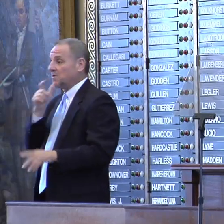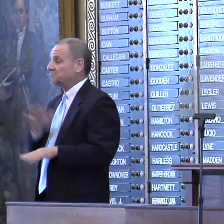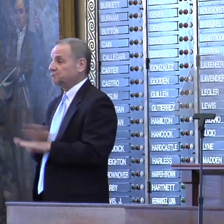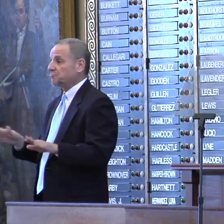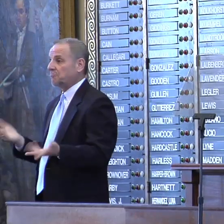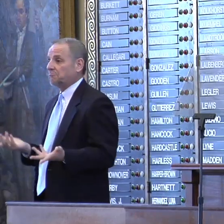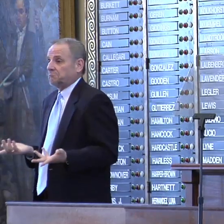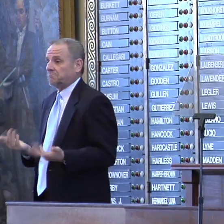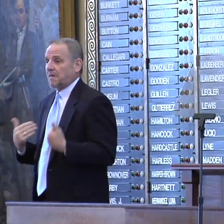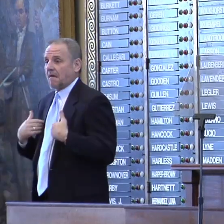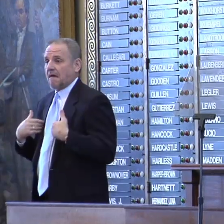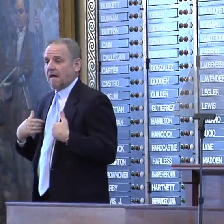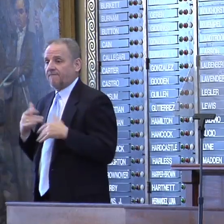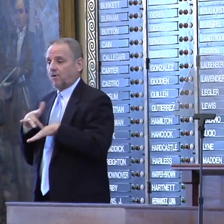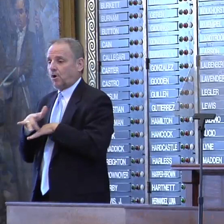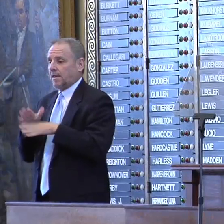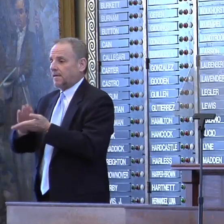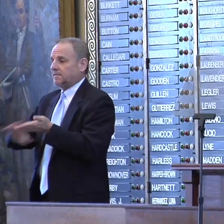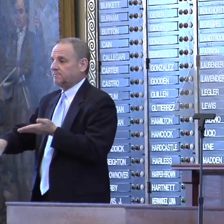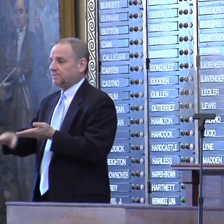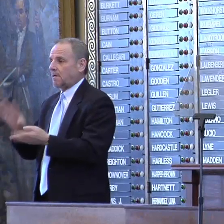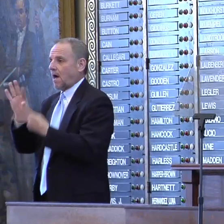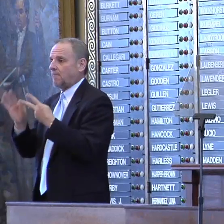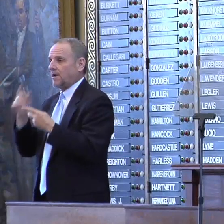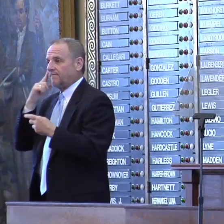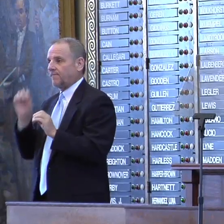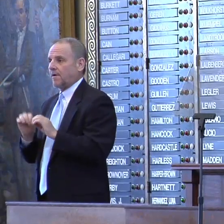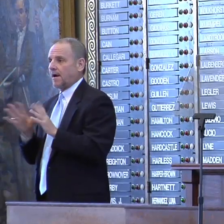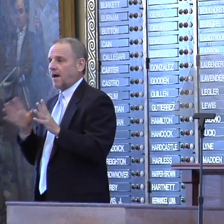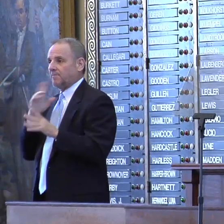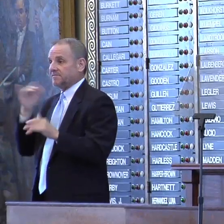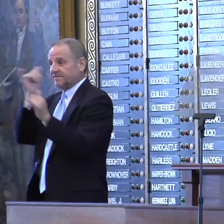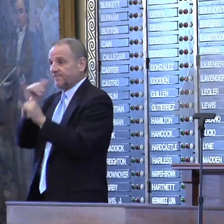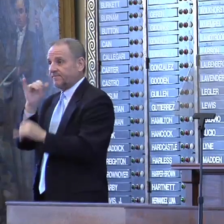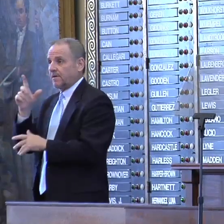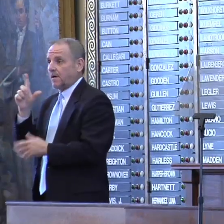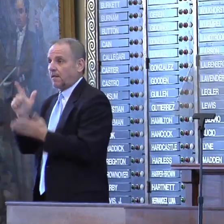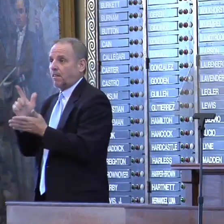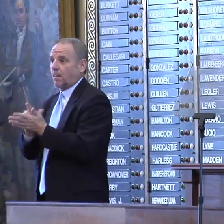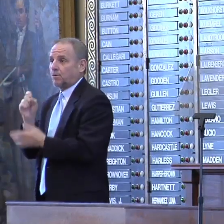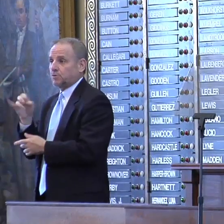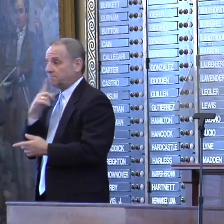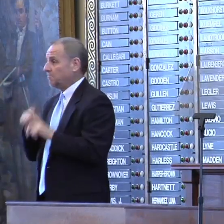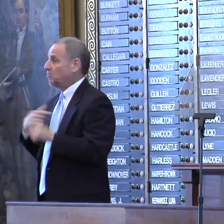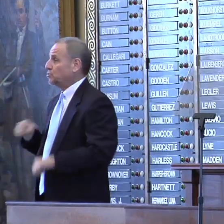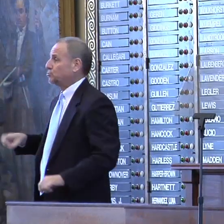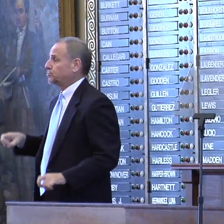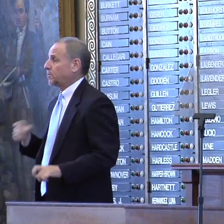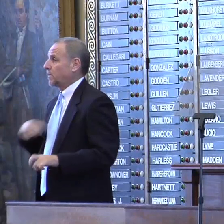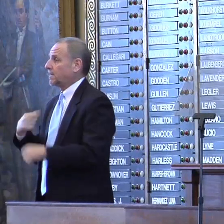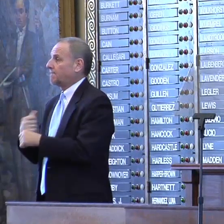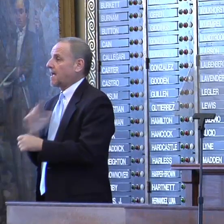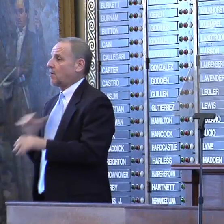don't have an early dismissal option for obviously frivolous lawsuits, but we should. We need